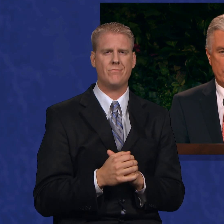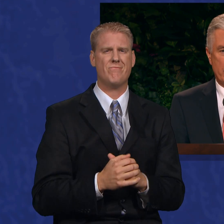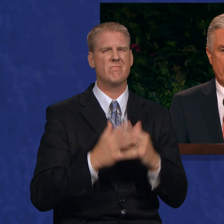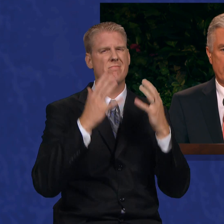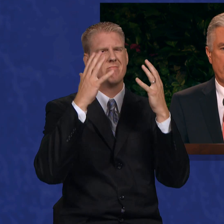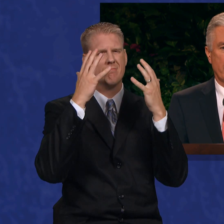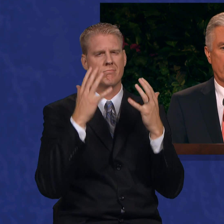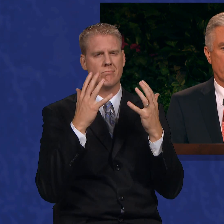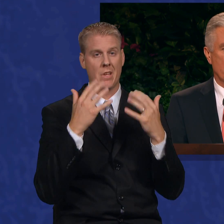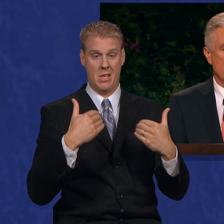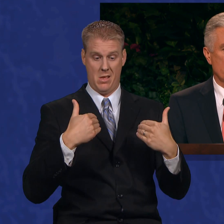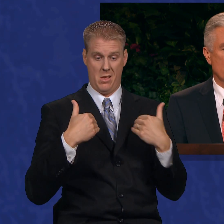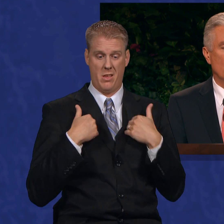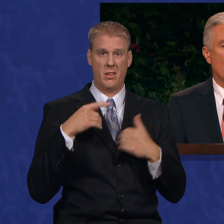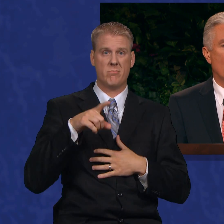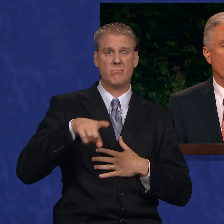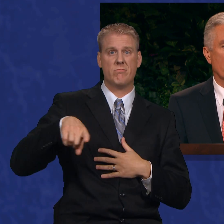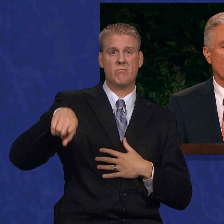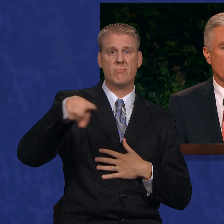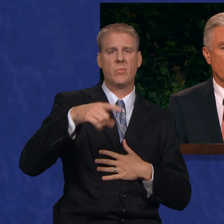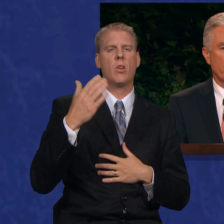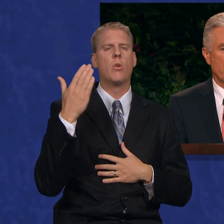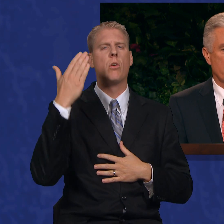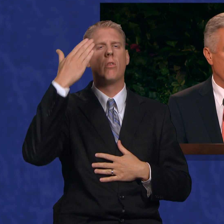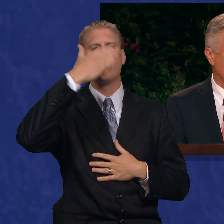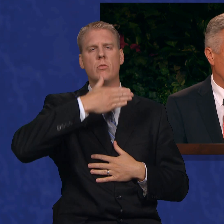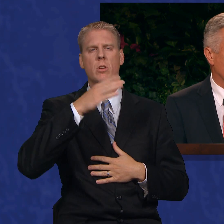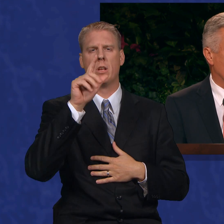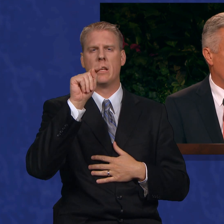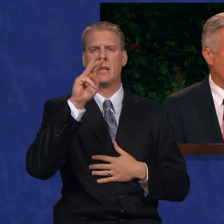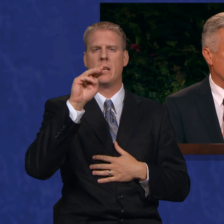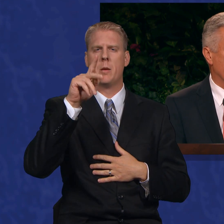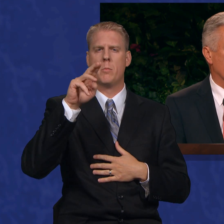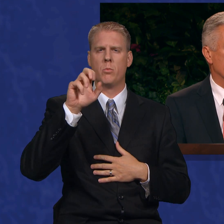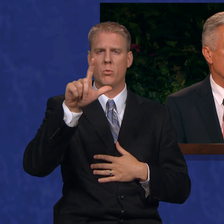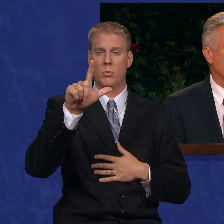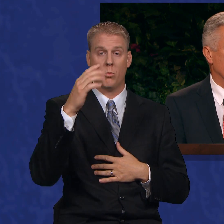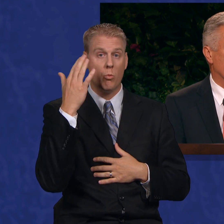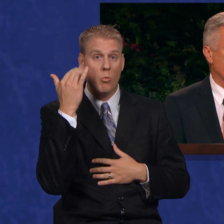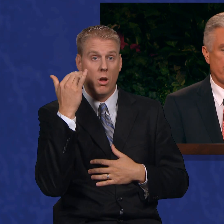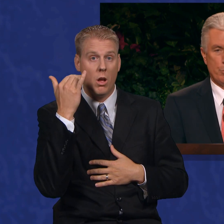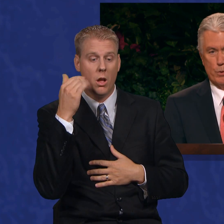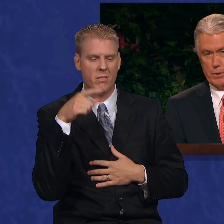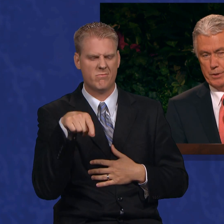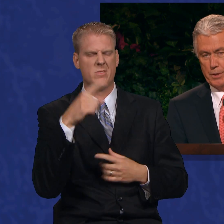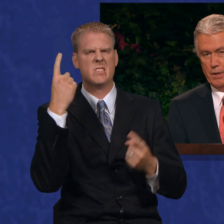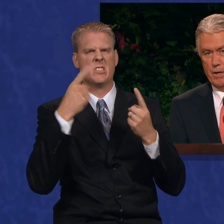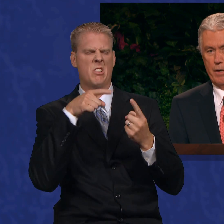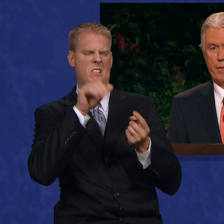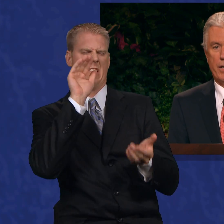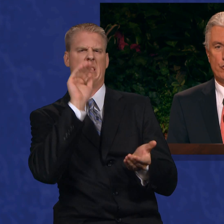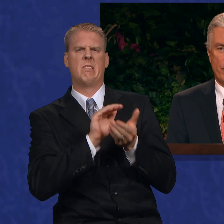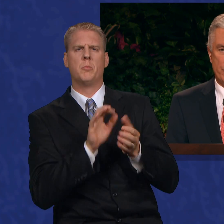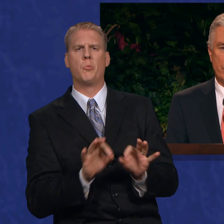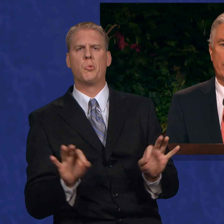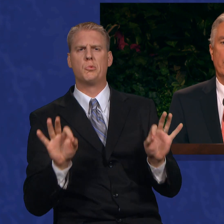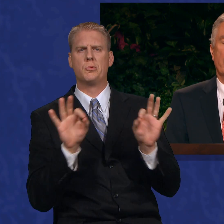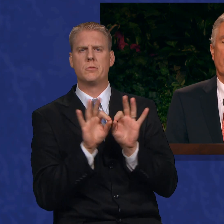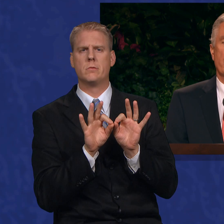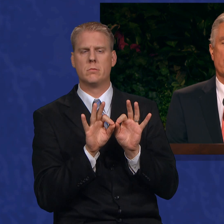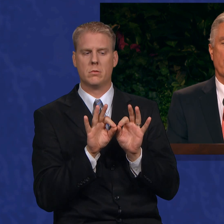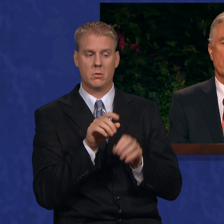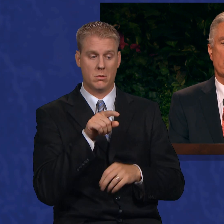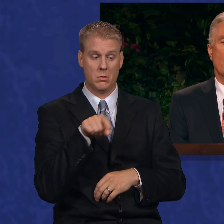Unfortunately, there are those who overlook the temporal because they consider it less important. They treasure